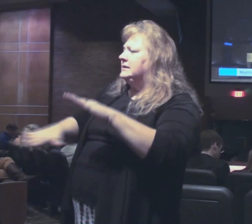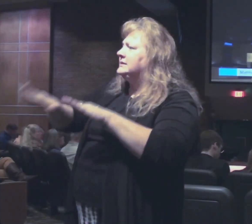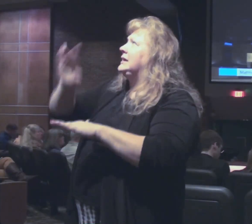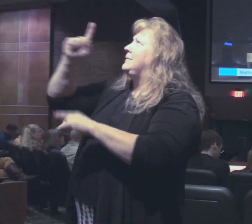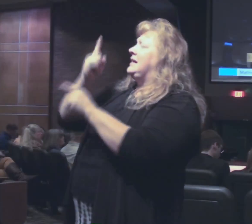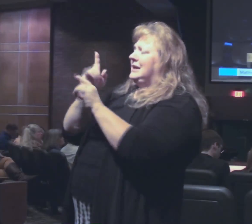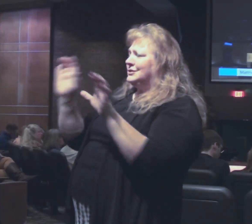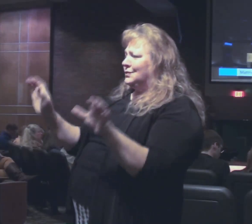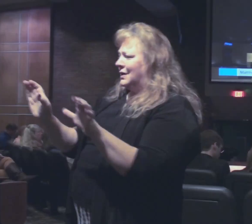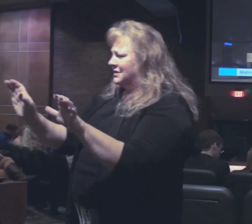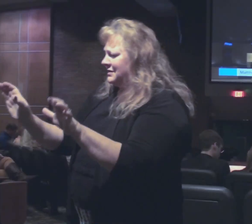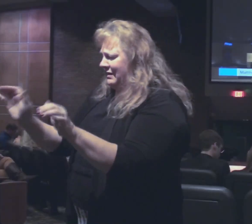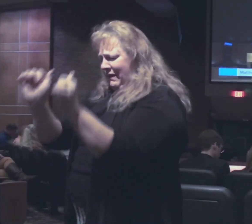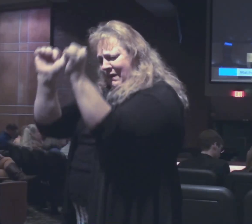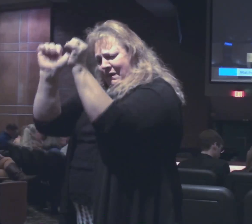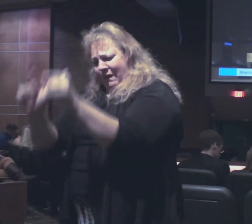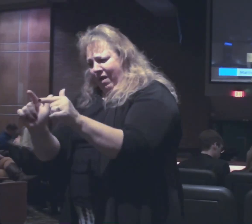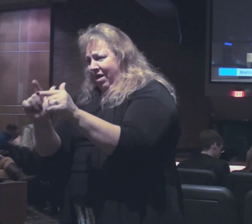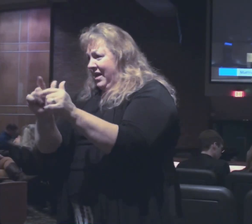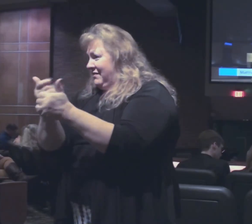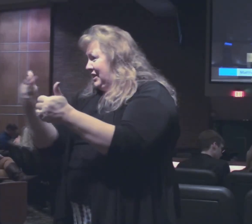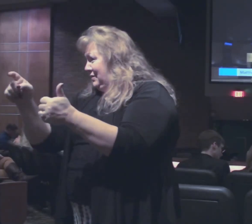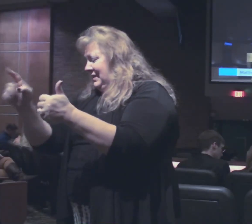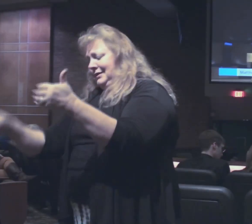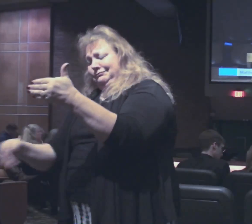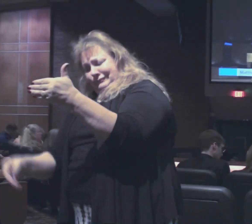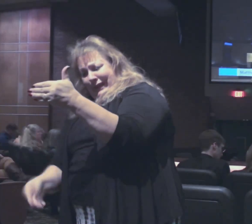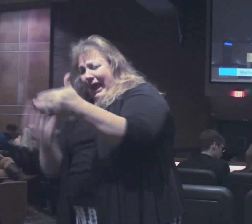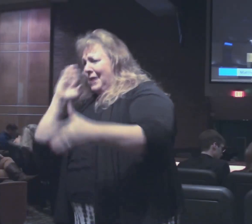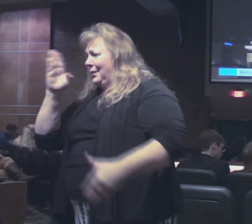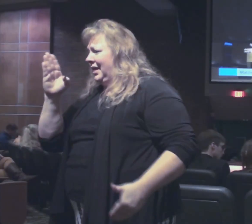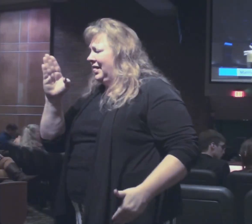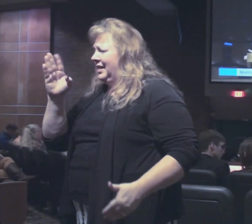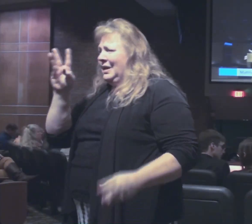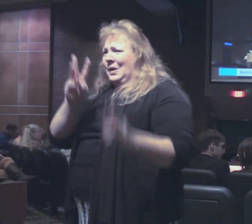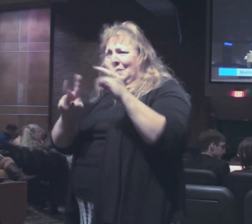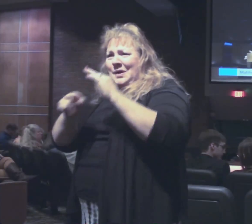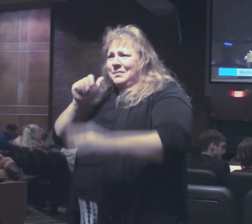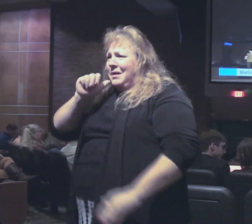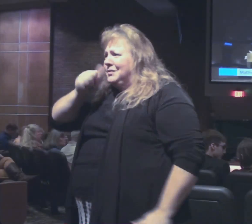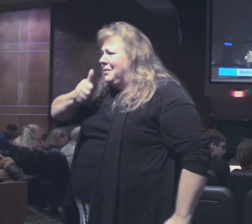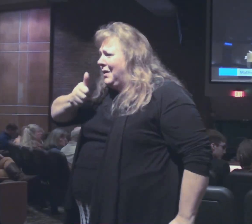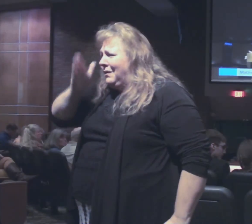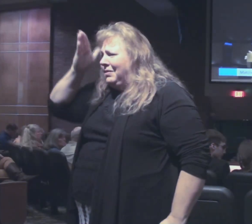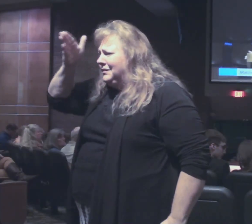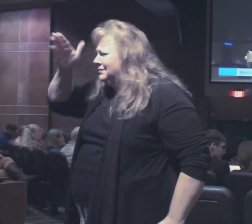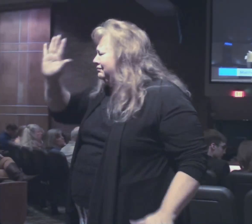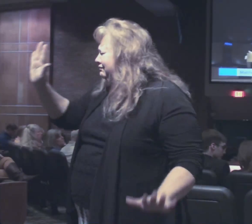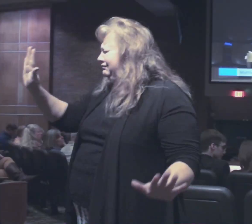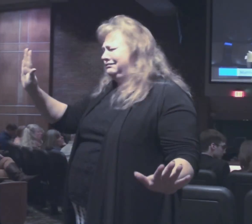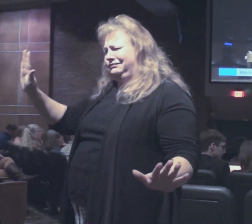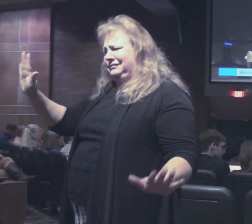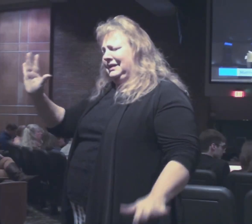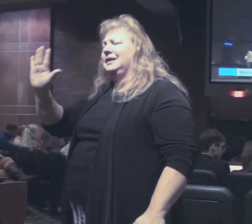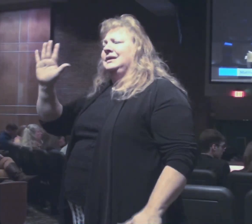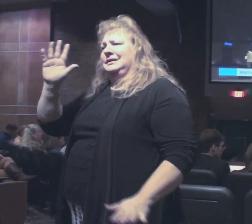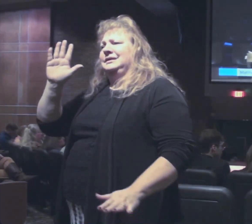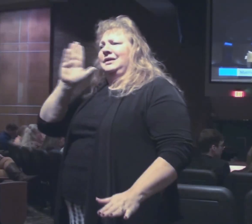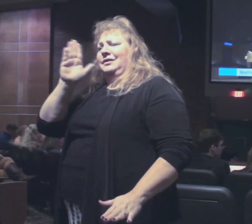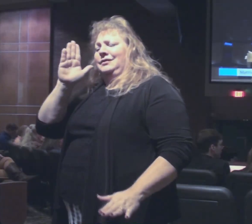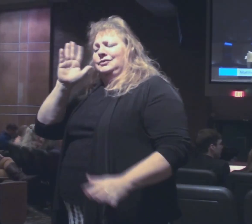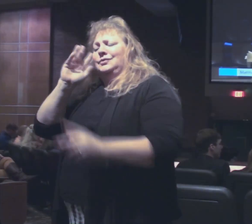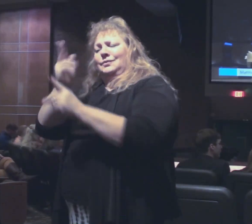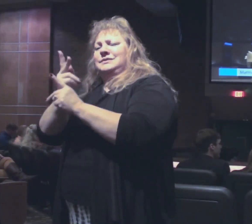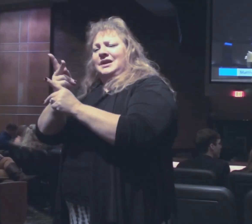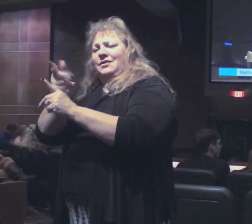righteousness. All these things will be added to you. So don't worry about tomorrow. Tomorrow will care for